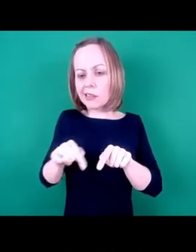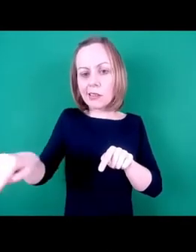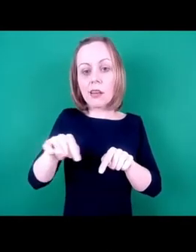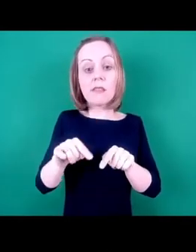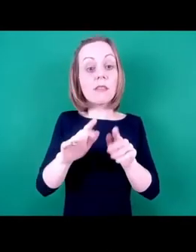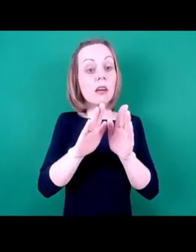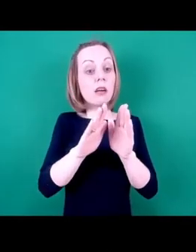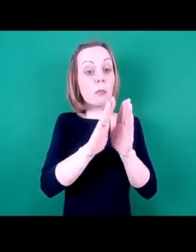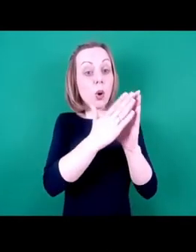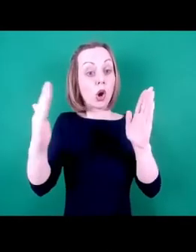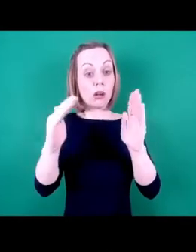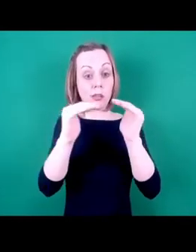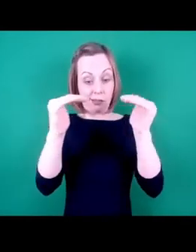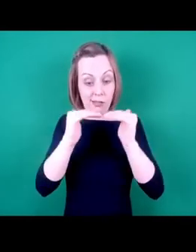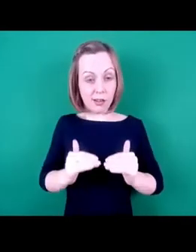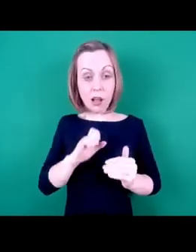real bookshelf.